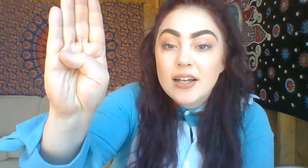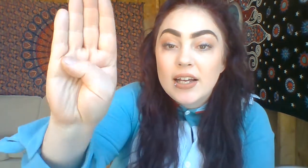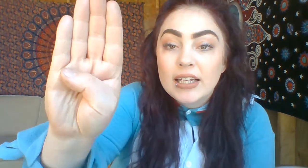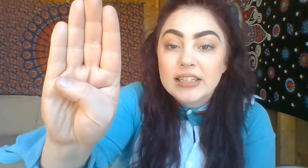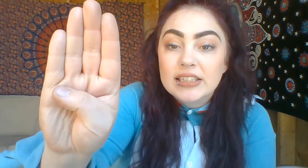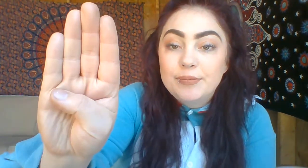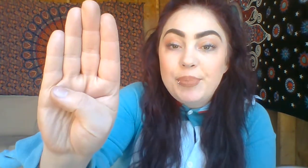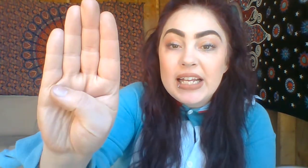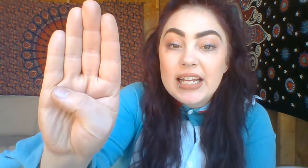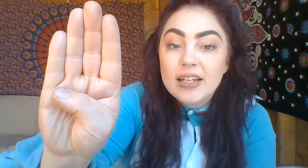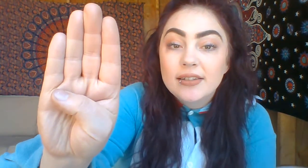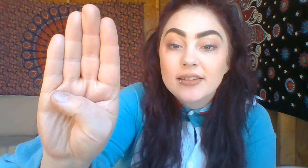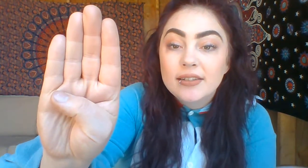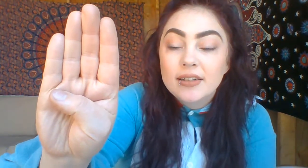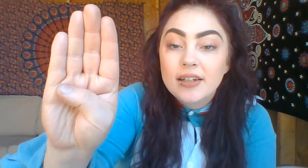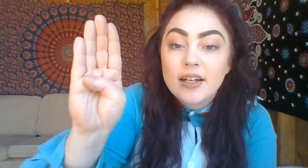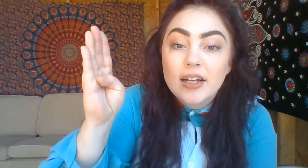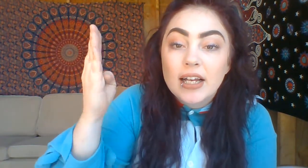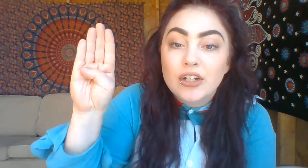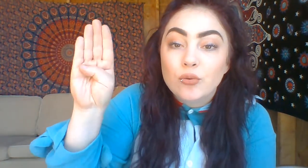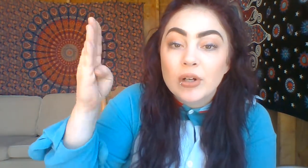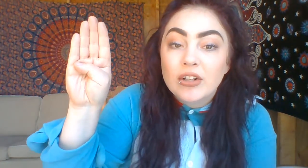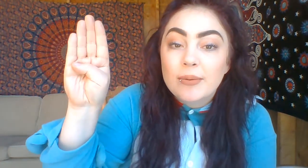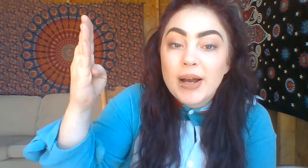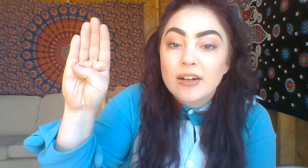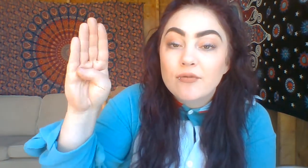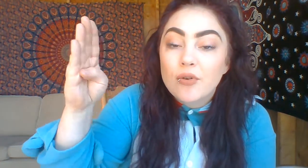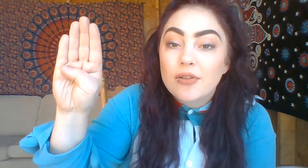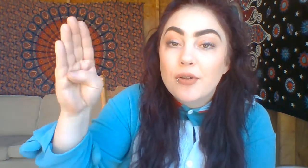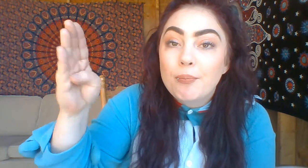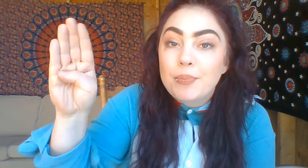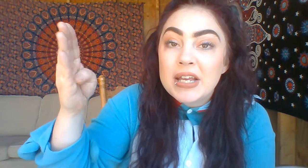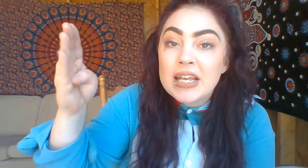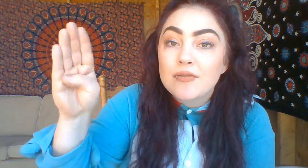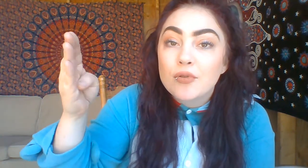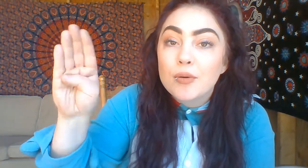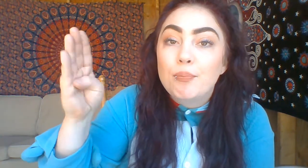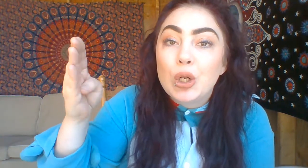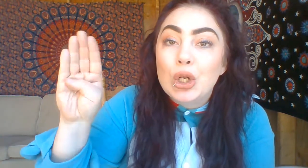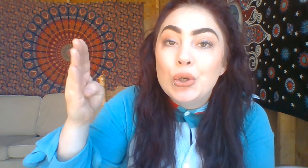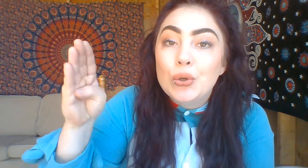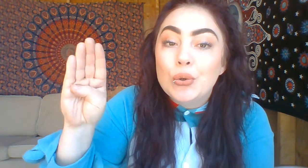And this is B. And you wiggle it back and forth. B for blue. Blue.